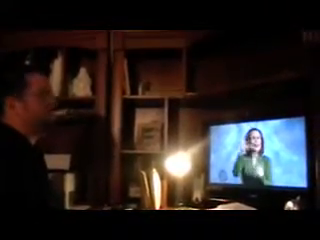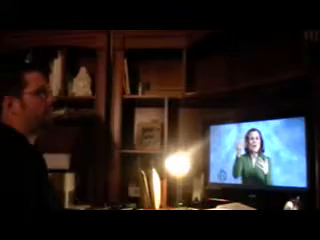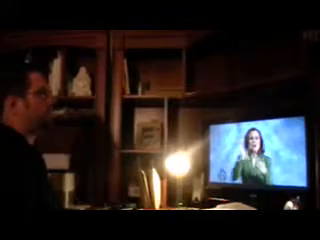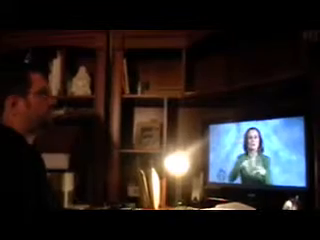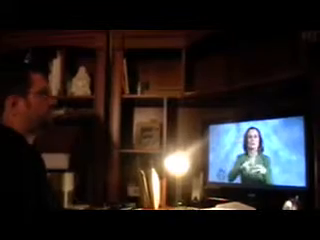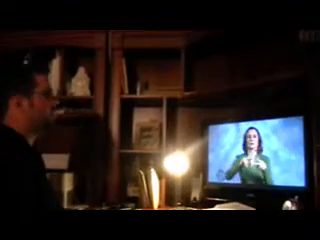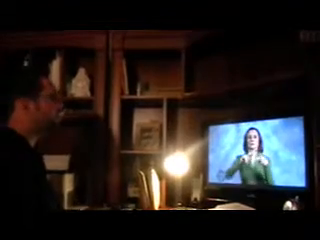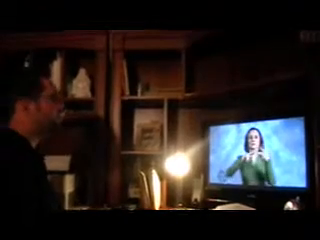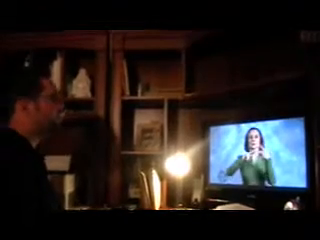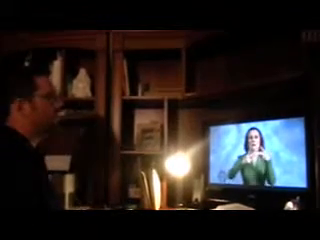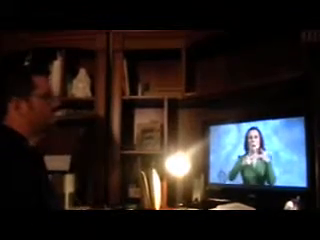with the FCC.